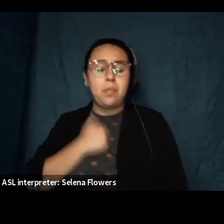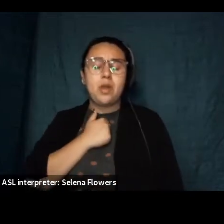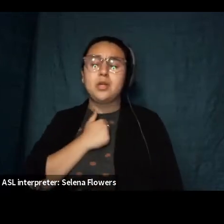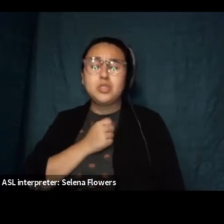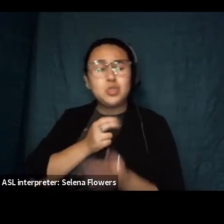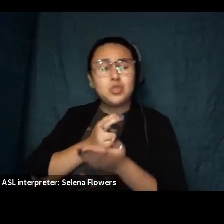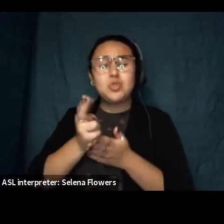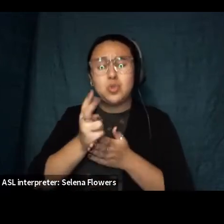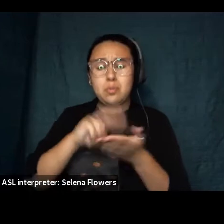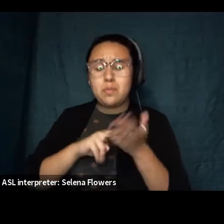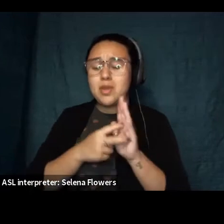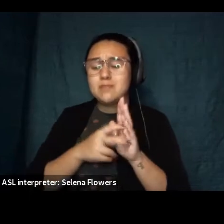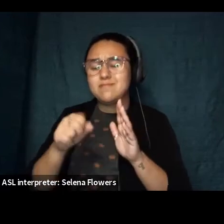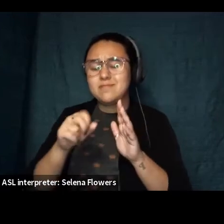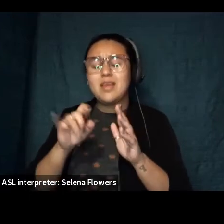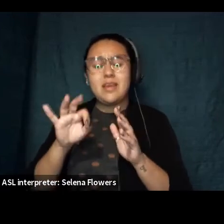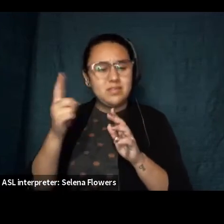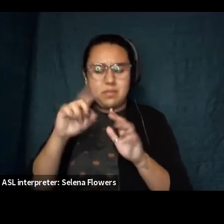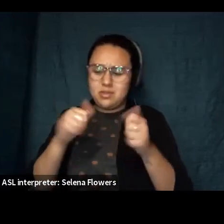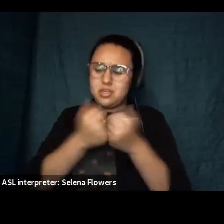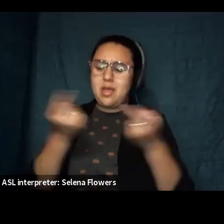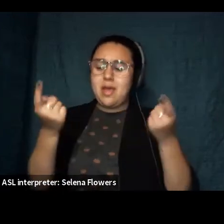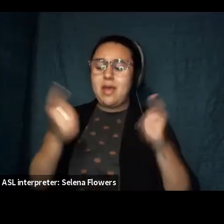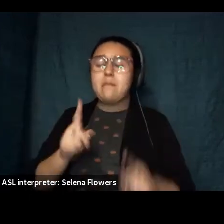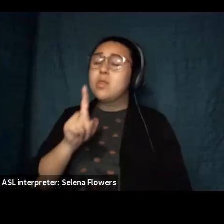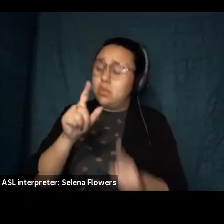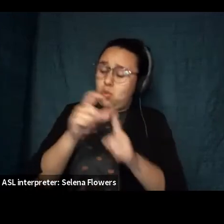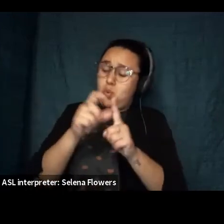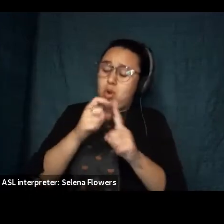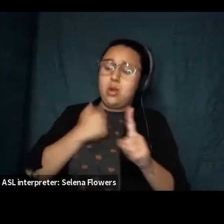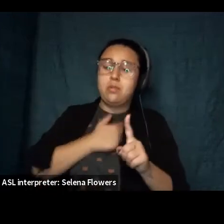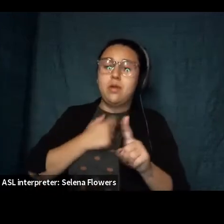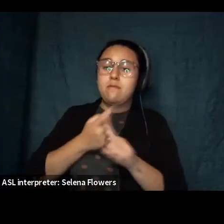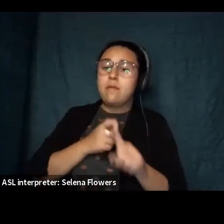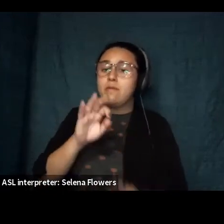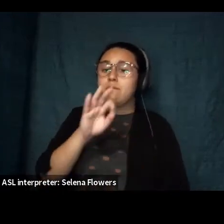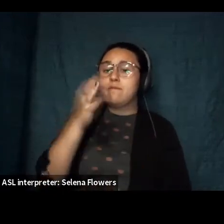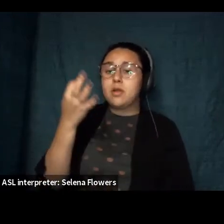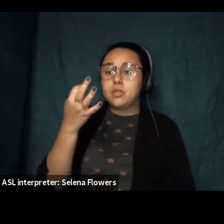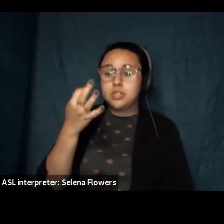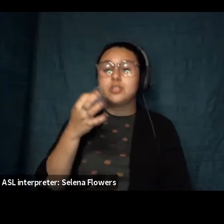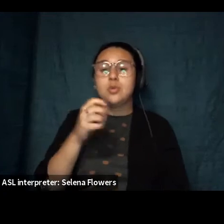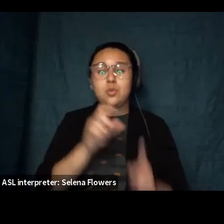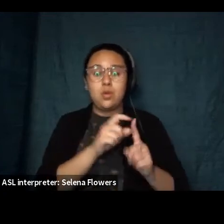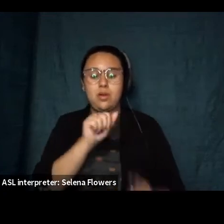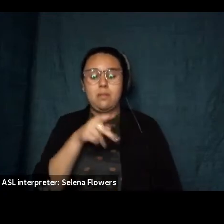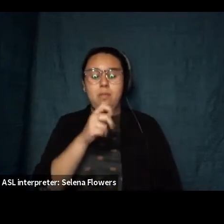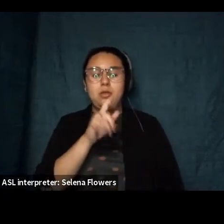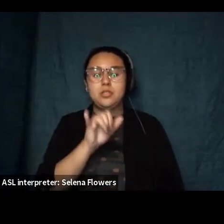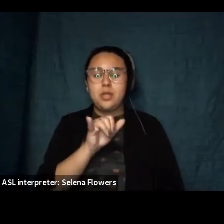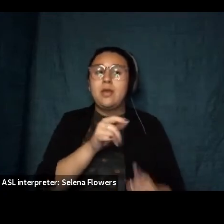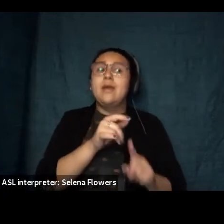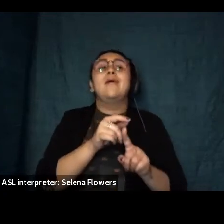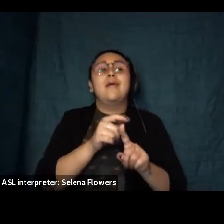of the word is a difficult matter the word apology comes from the french apology which in turn comes from the greek